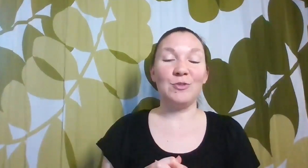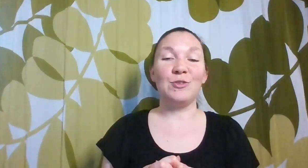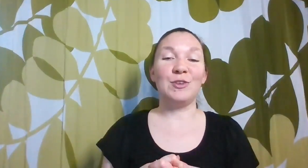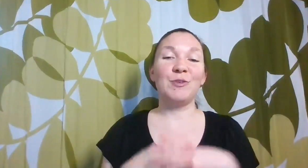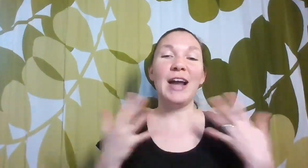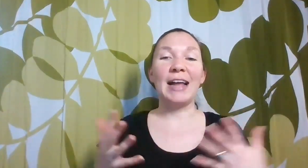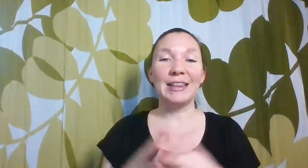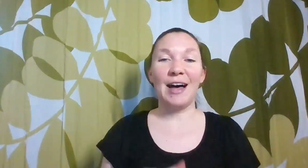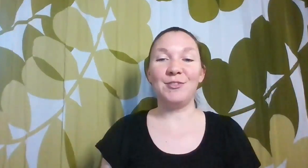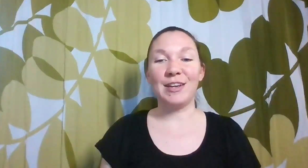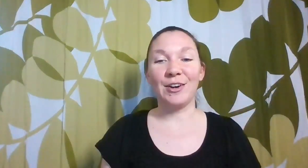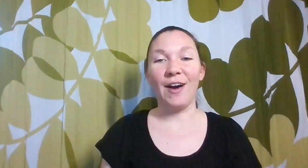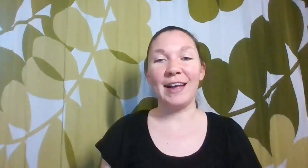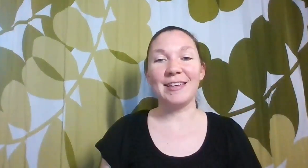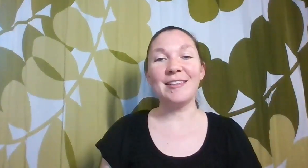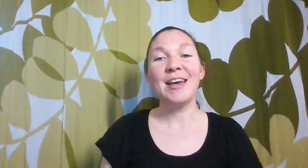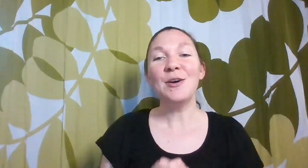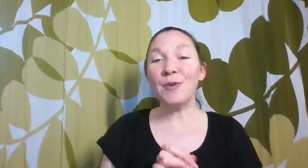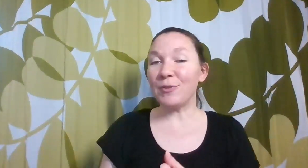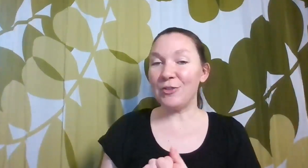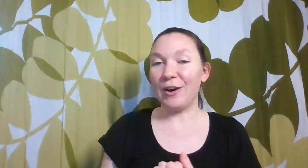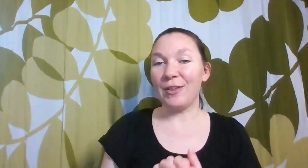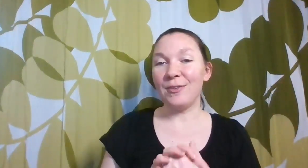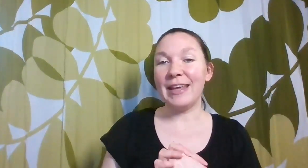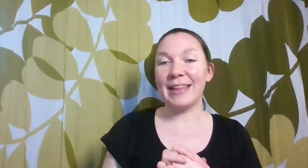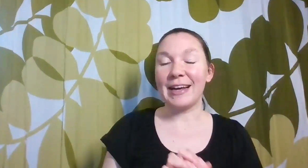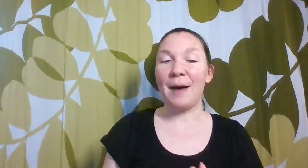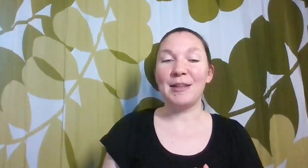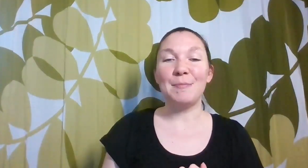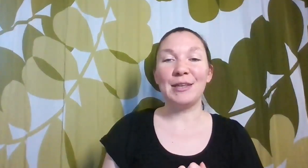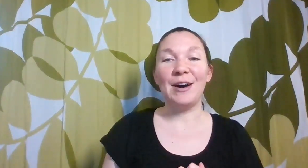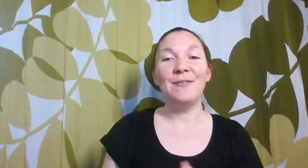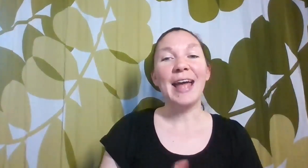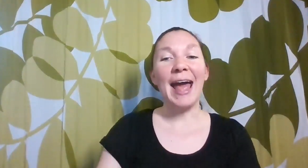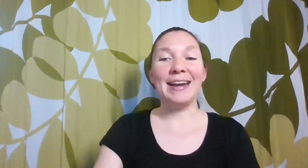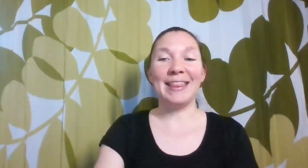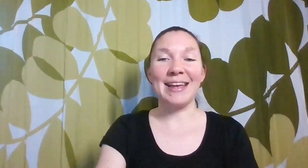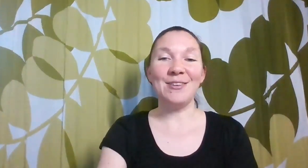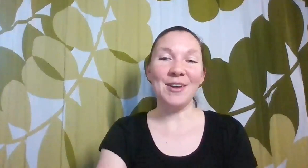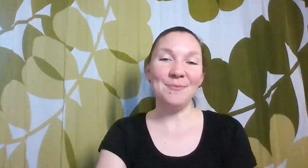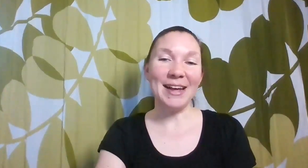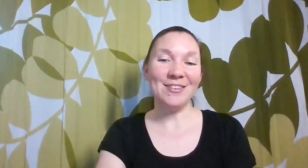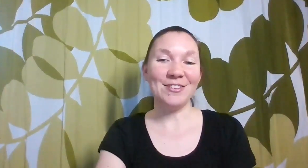you do different. I'd love to hear your ideas. Feel free to share those in the comments below and thank you so much.